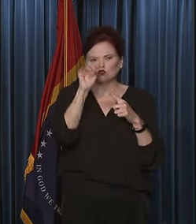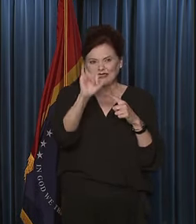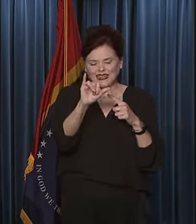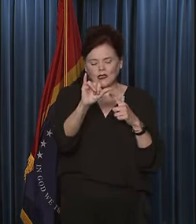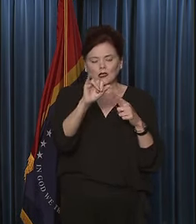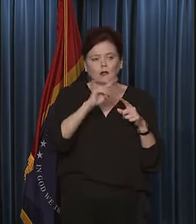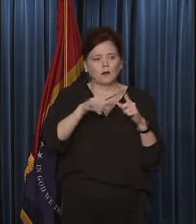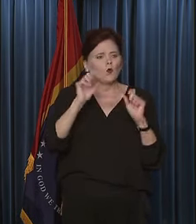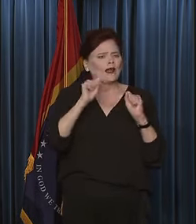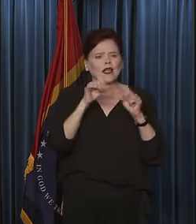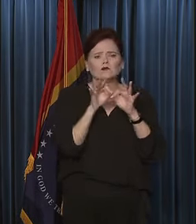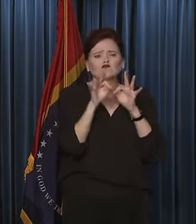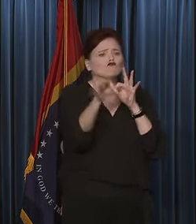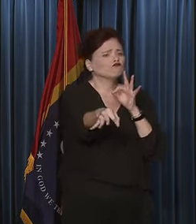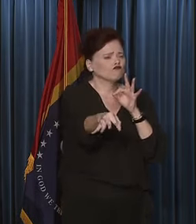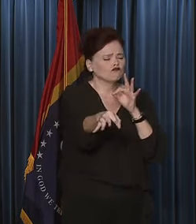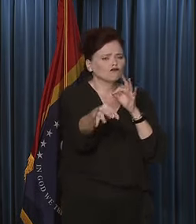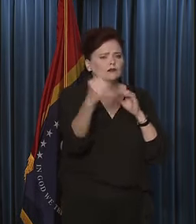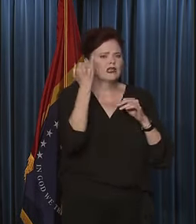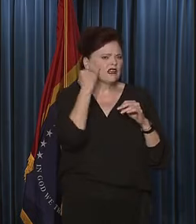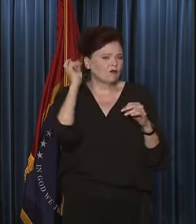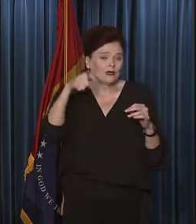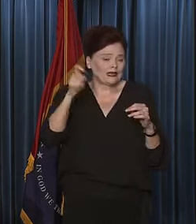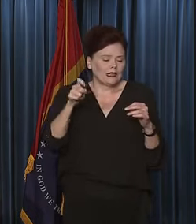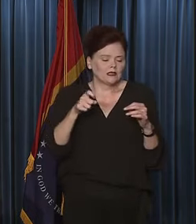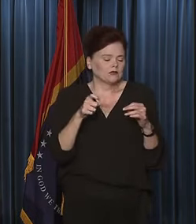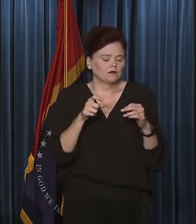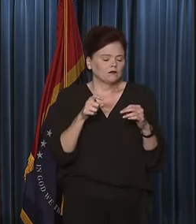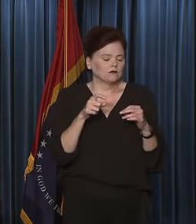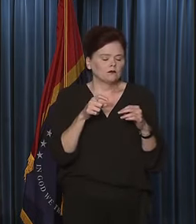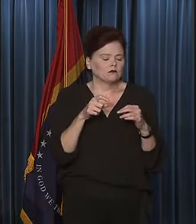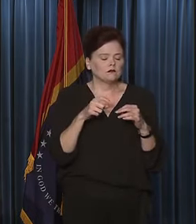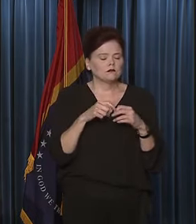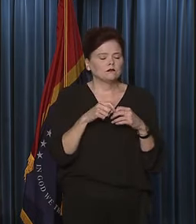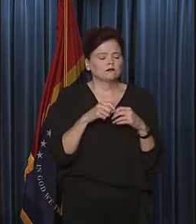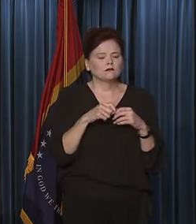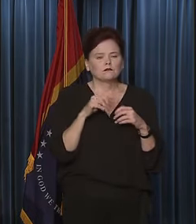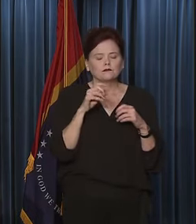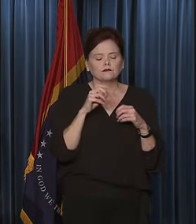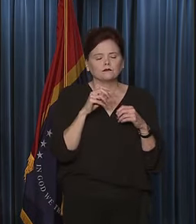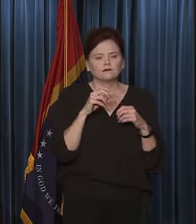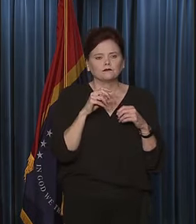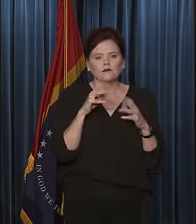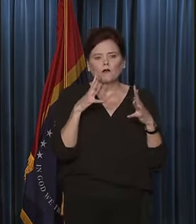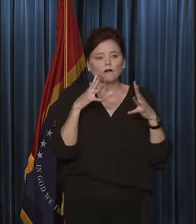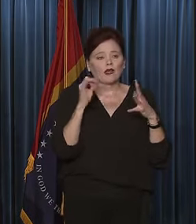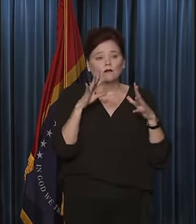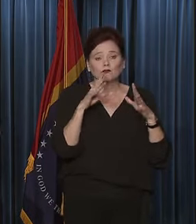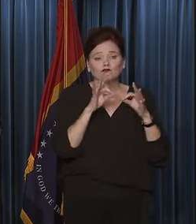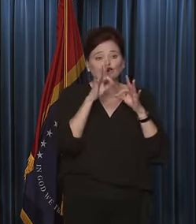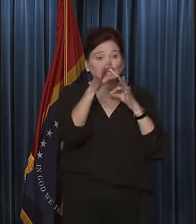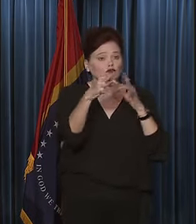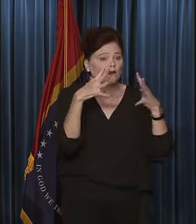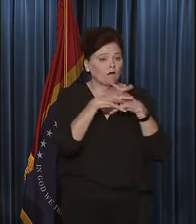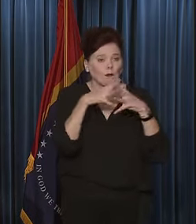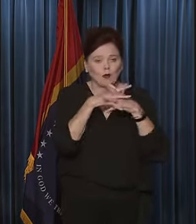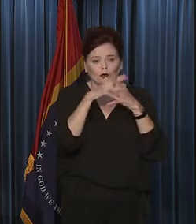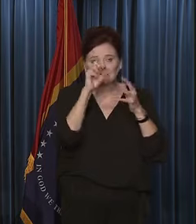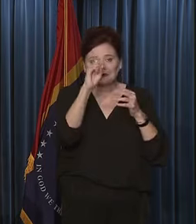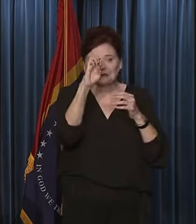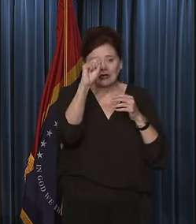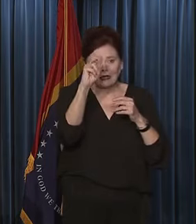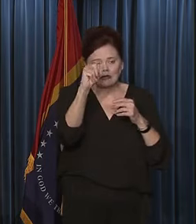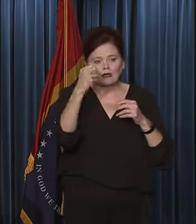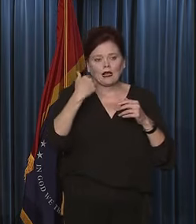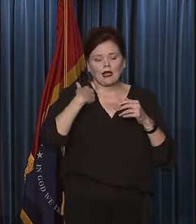extend that for however long we needed, and that goes to back football season. You've got accidents there. You've got